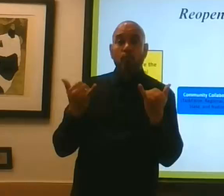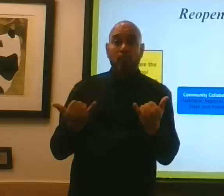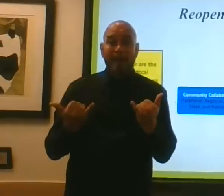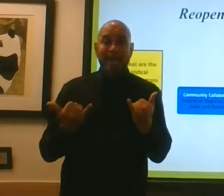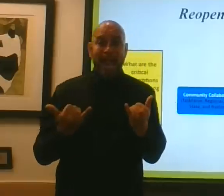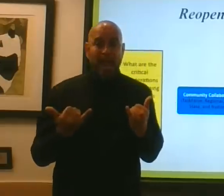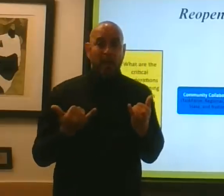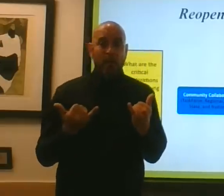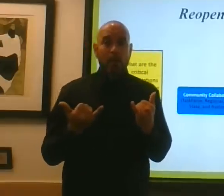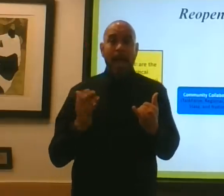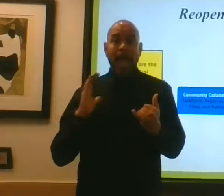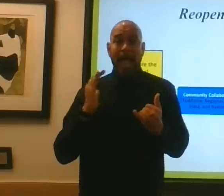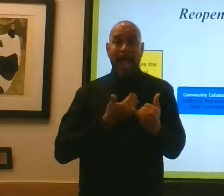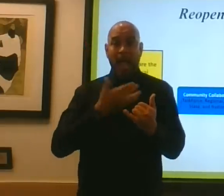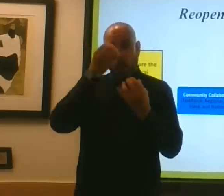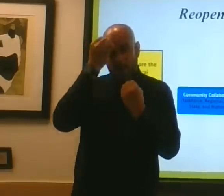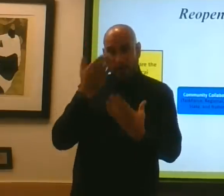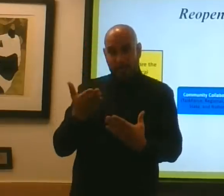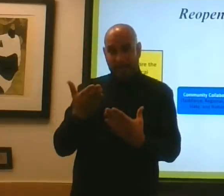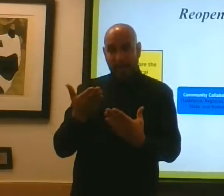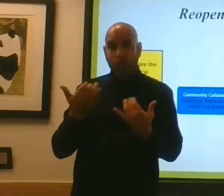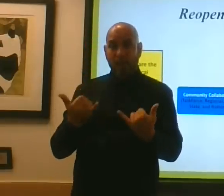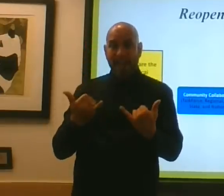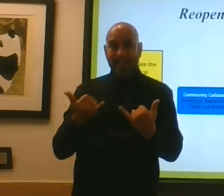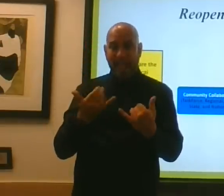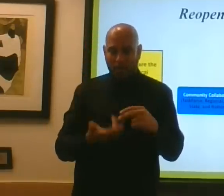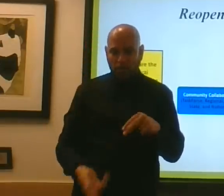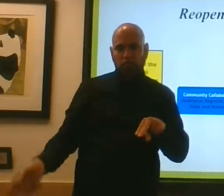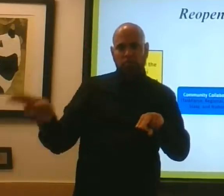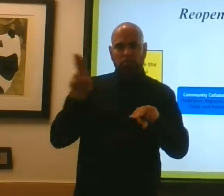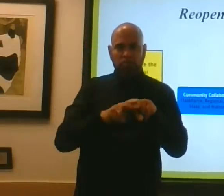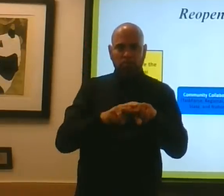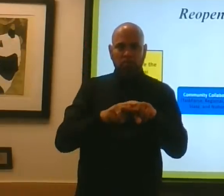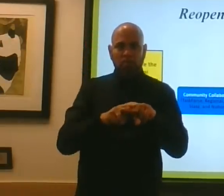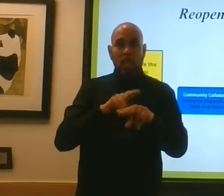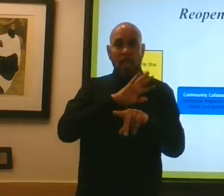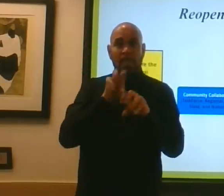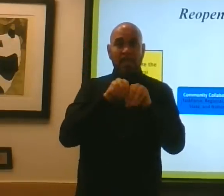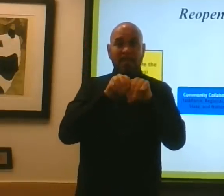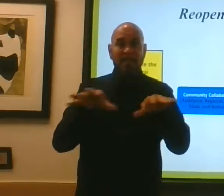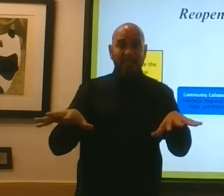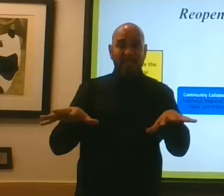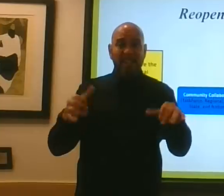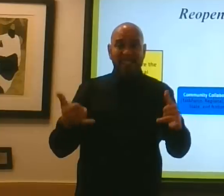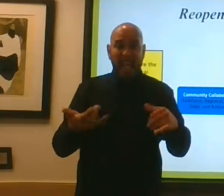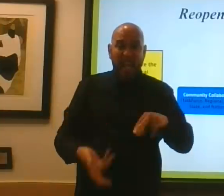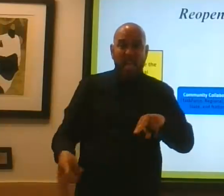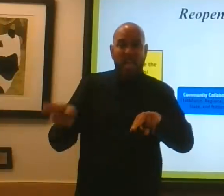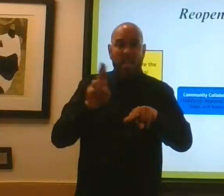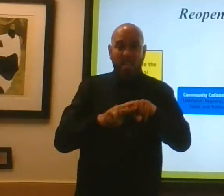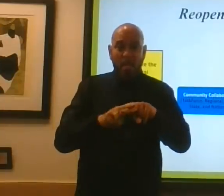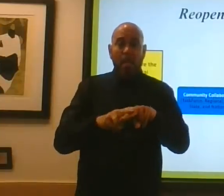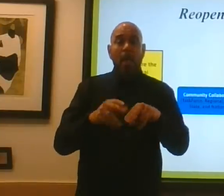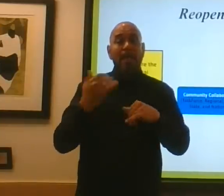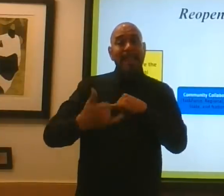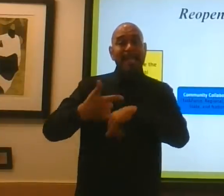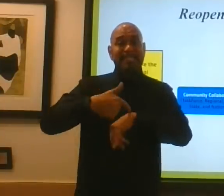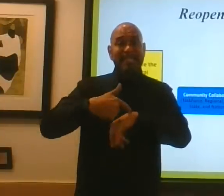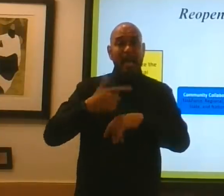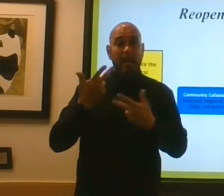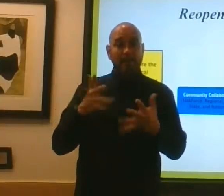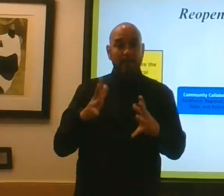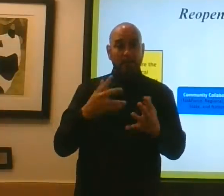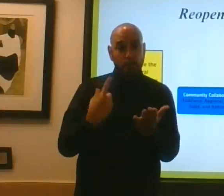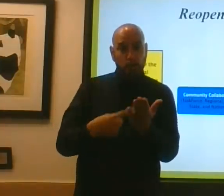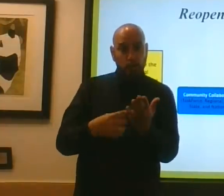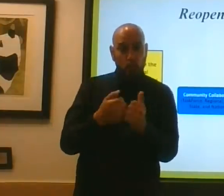is increasing, the virus transmission data is increasing. And so the last time I spoke to you, we were looking at option C,